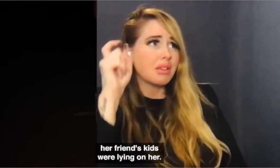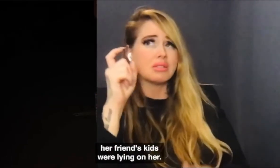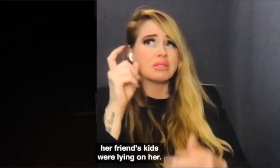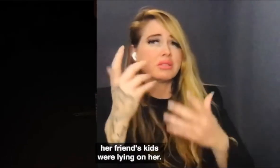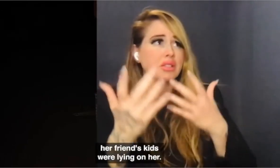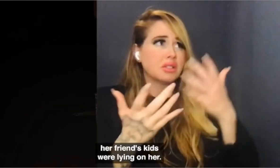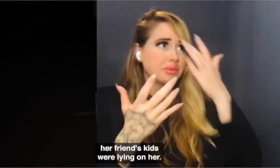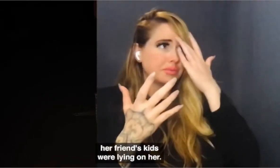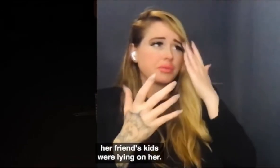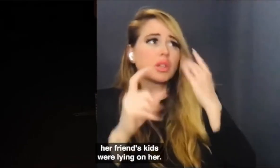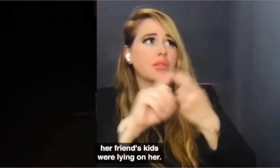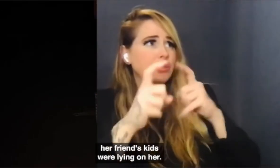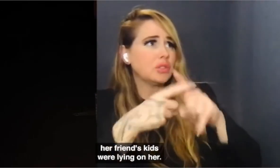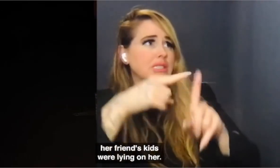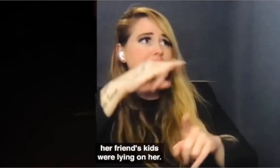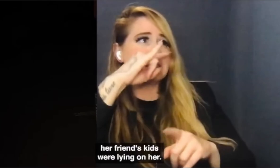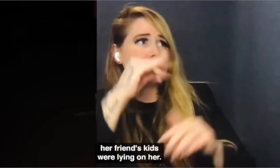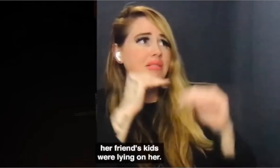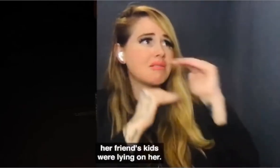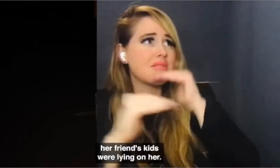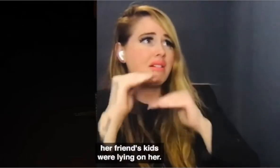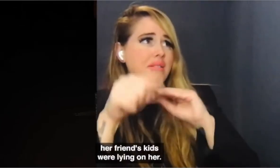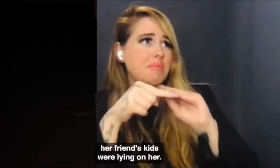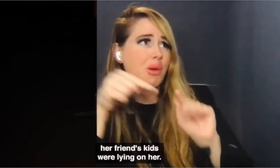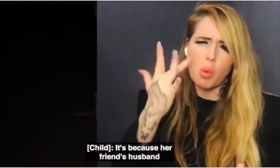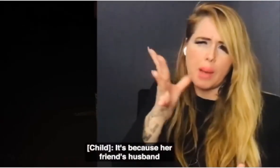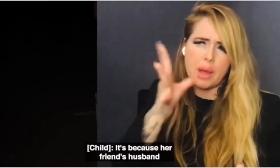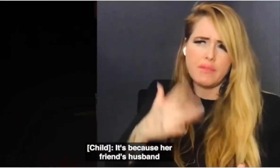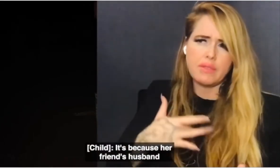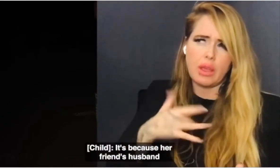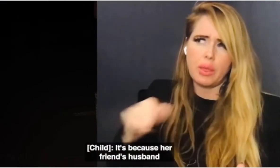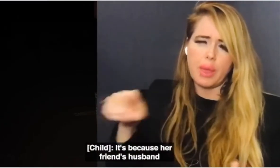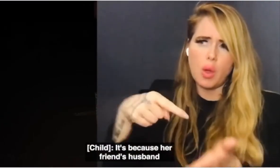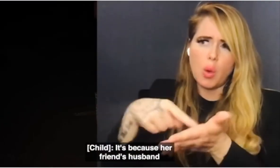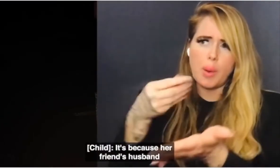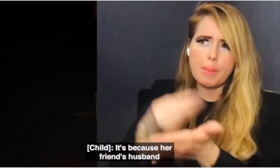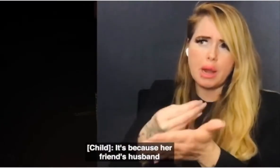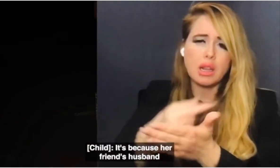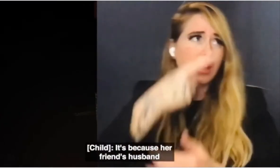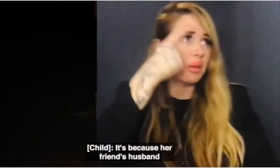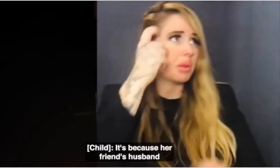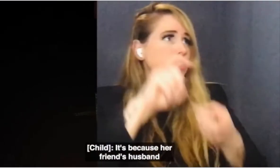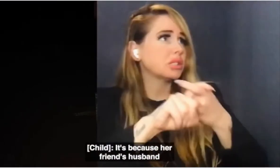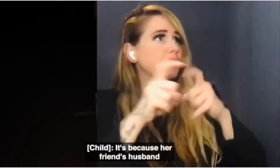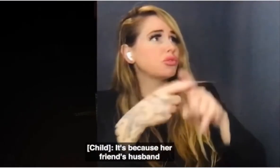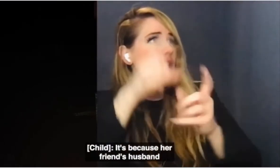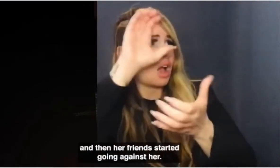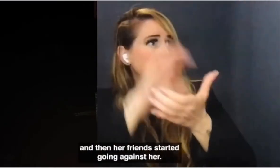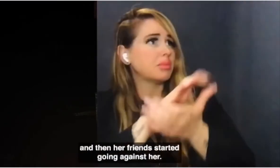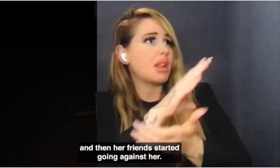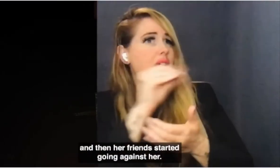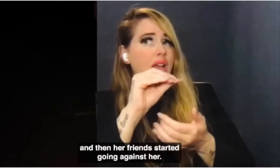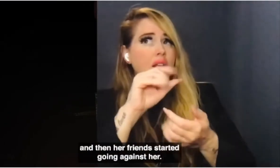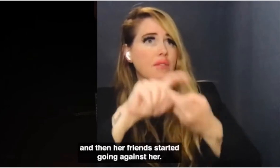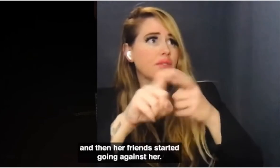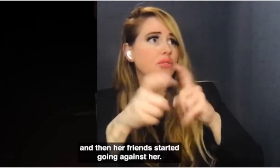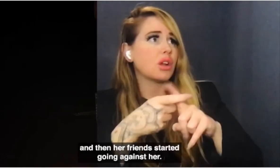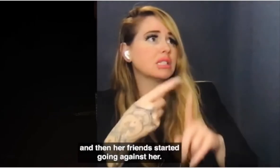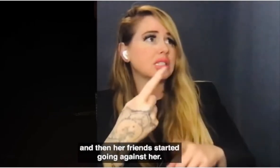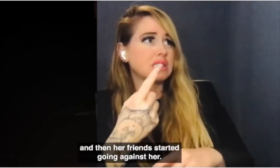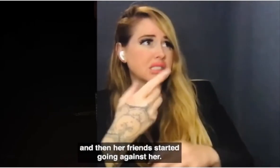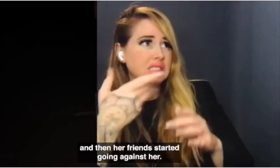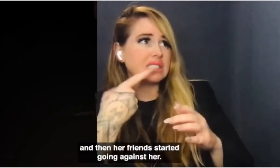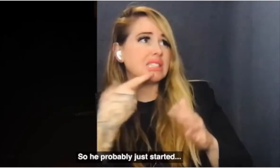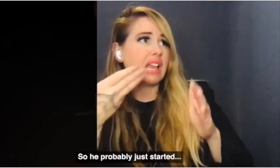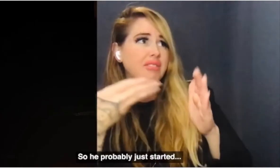um her friend's kids put them live on her when um her friend's um husband and then her friend starts going